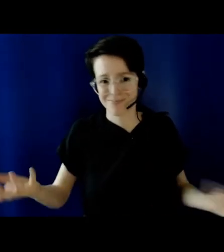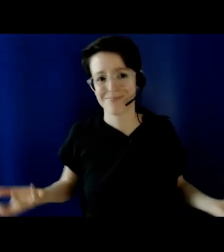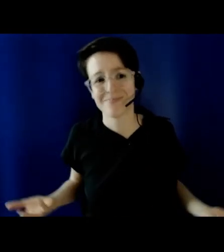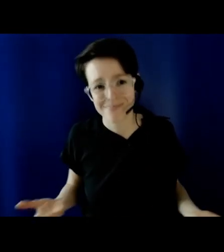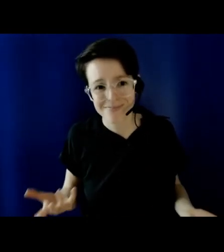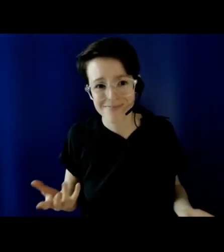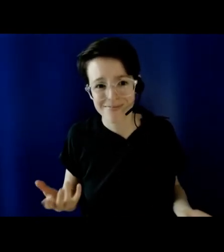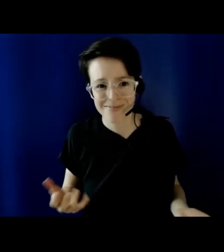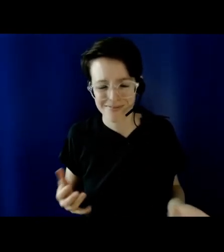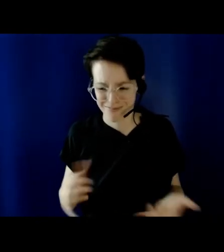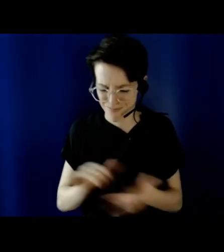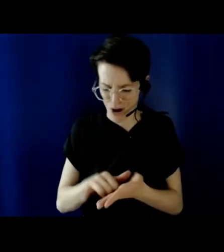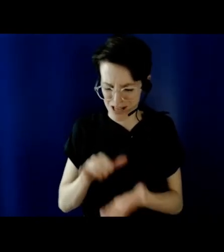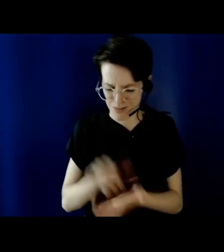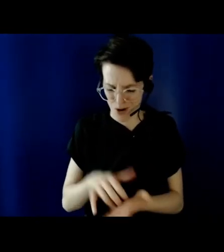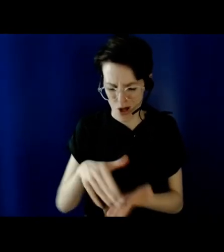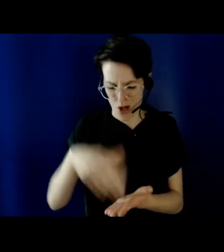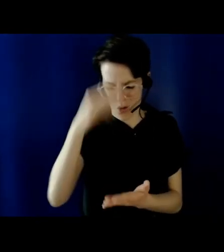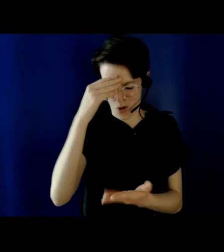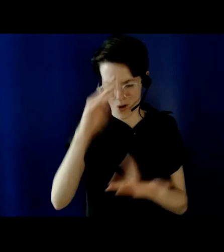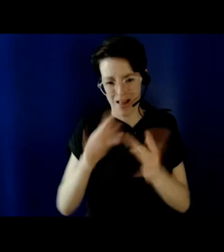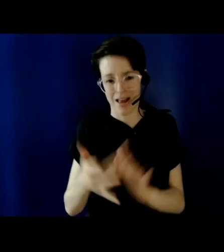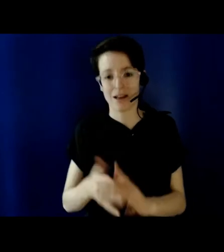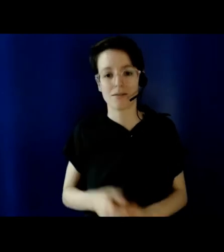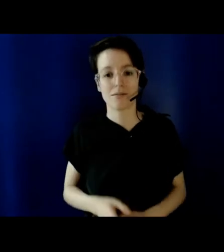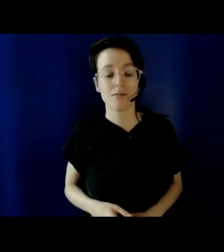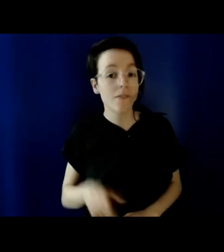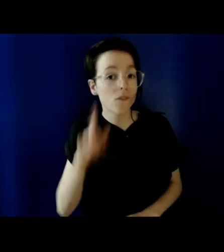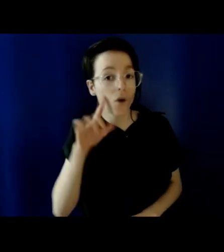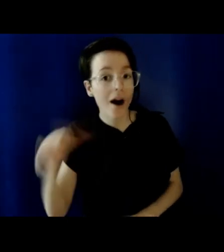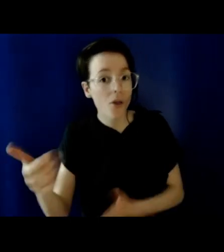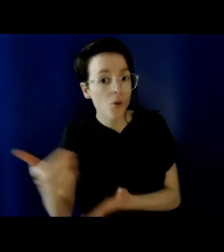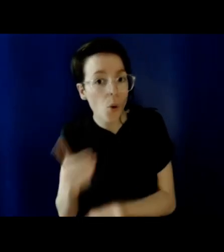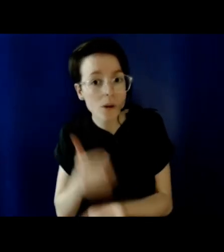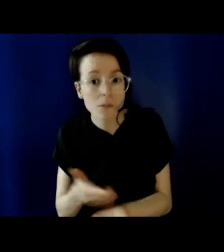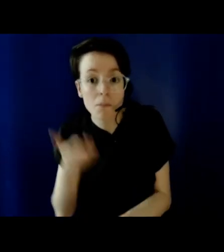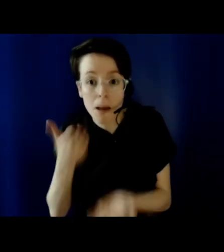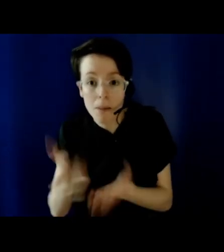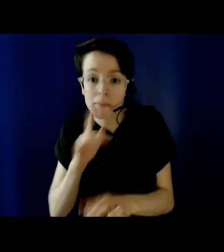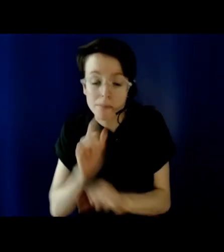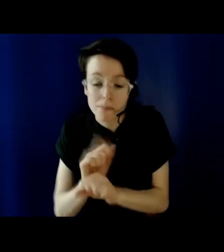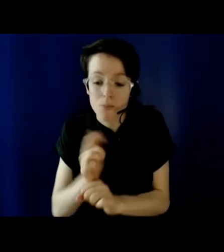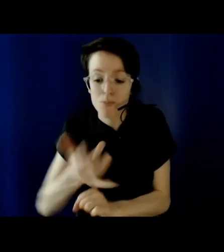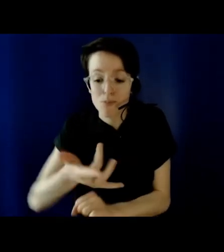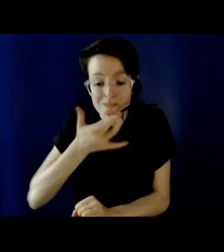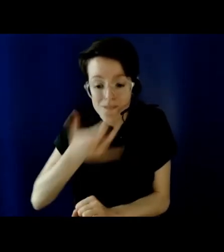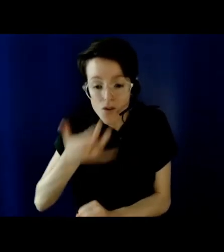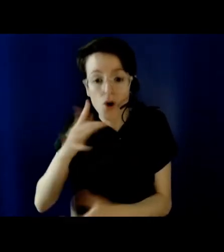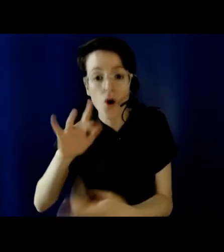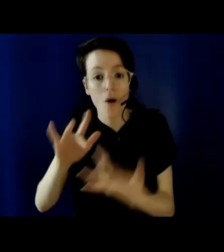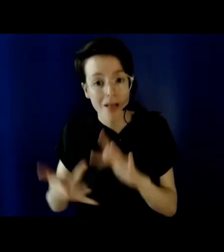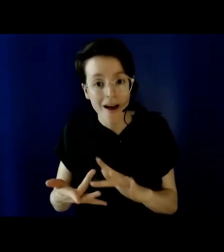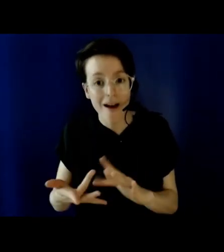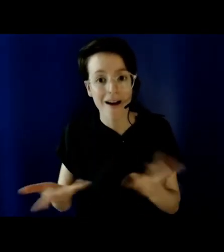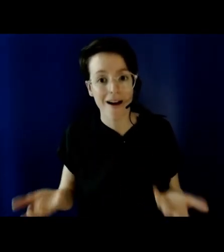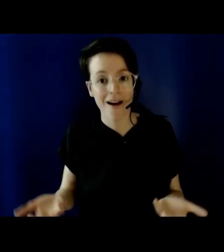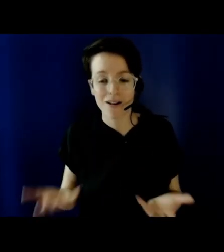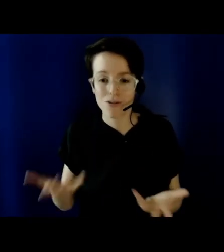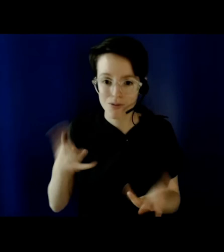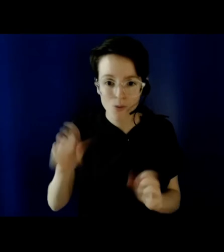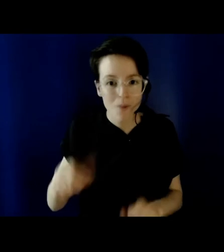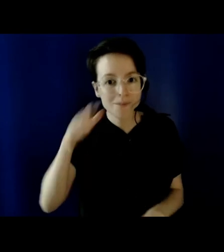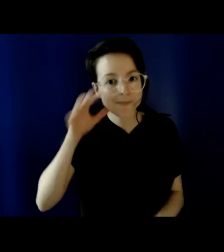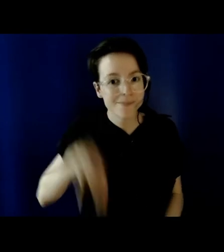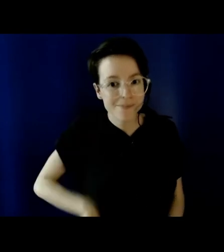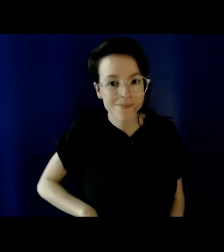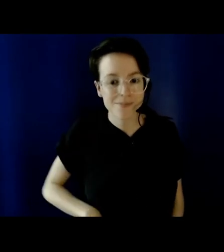But for others, an online approach may even be preferable. And for most, probably a combination of the above could work. In a